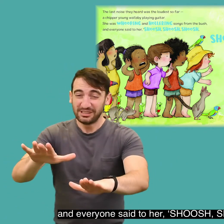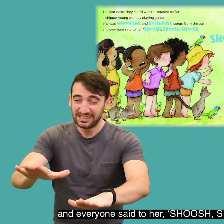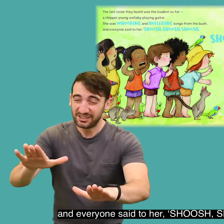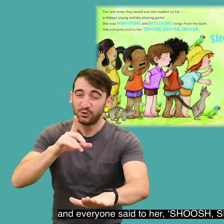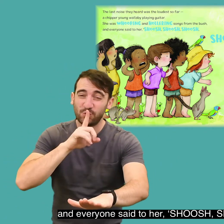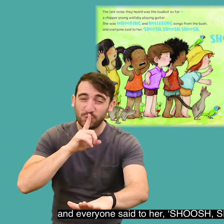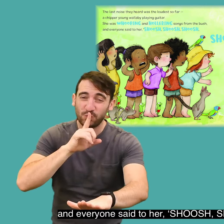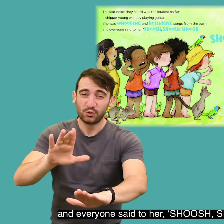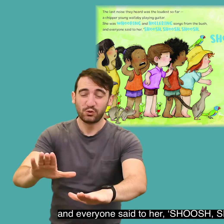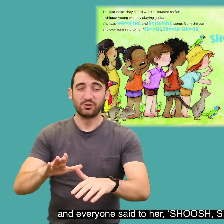shush.